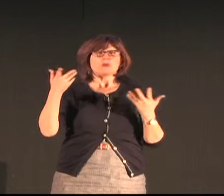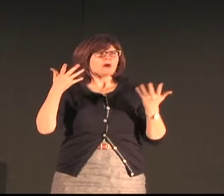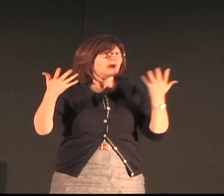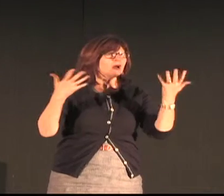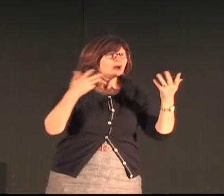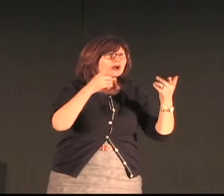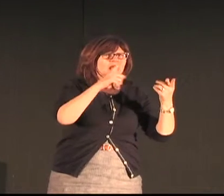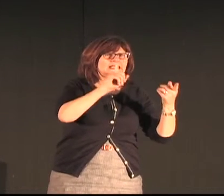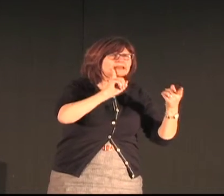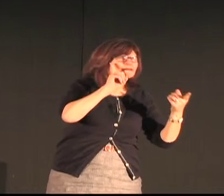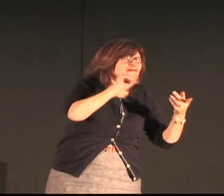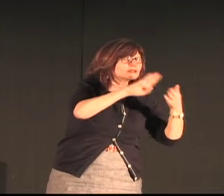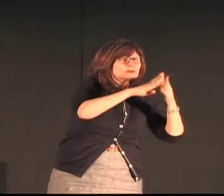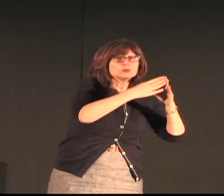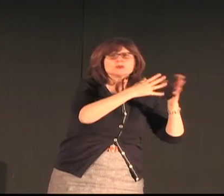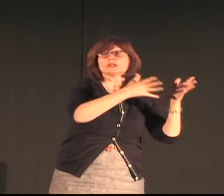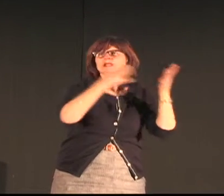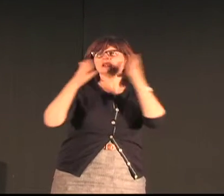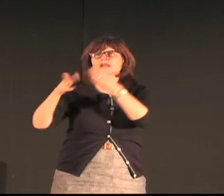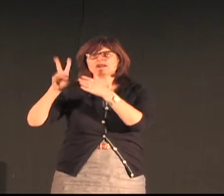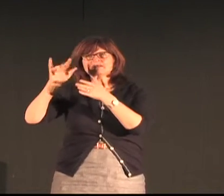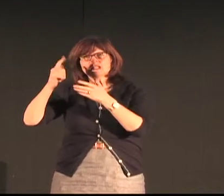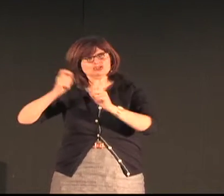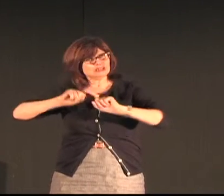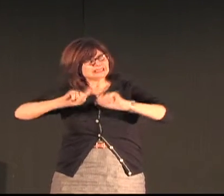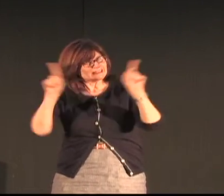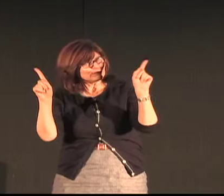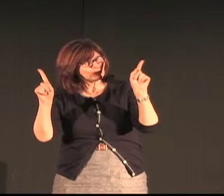But a village sign language is very different.